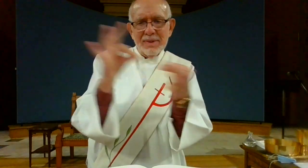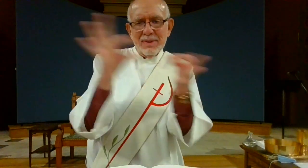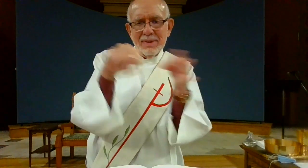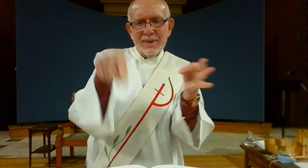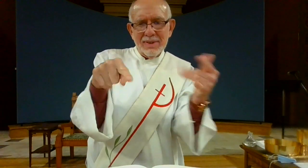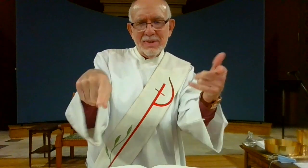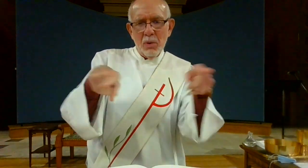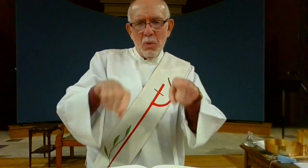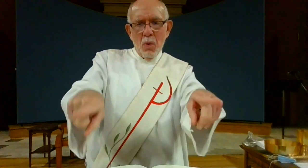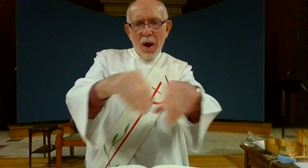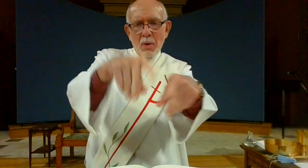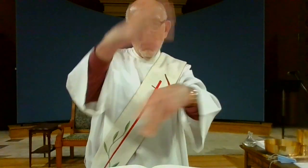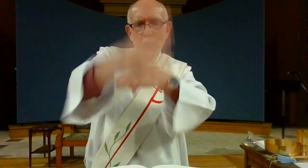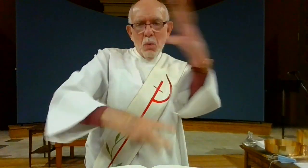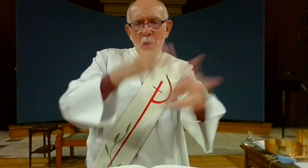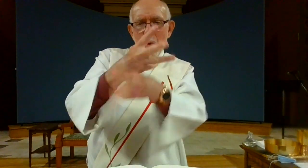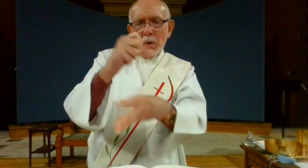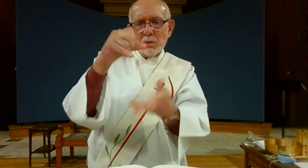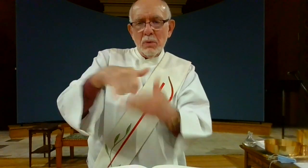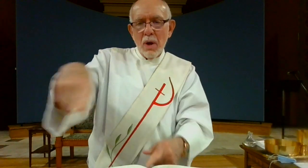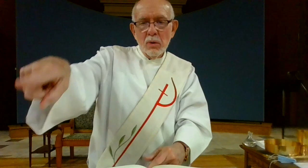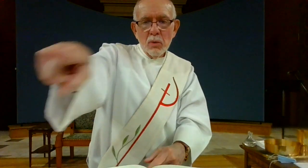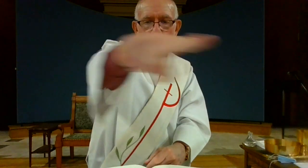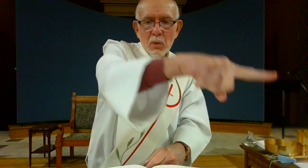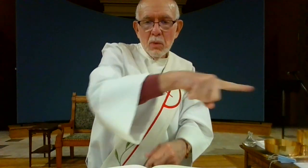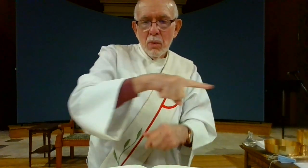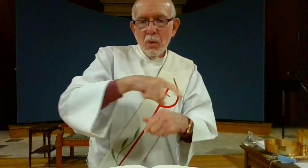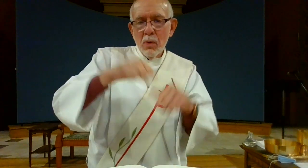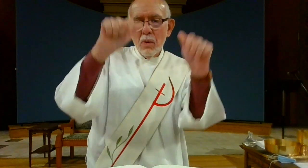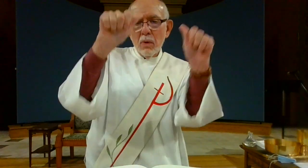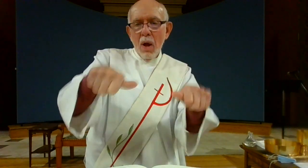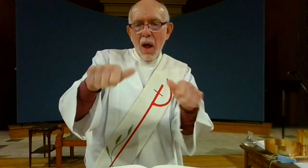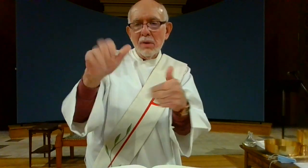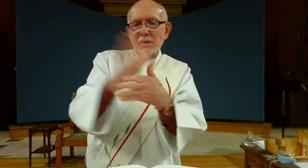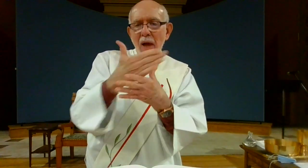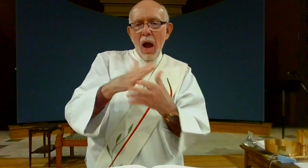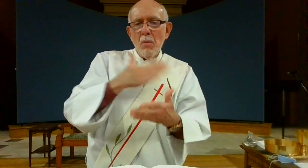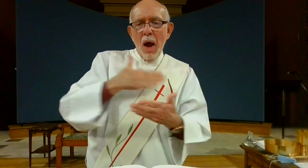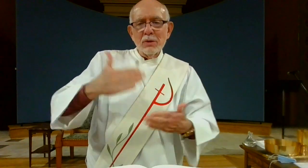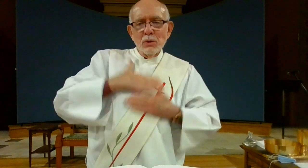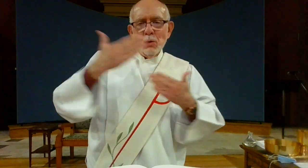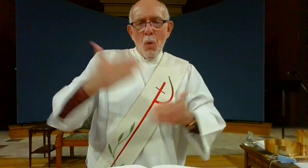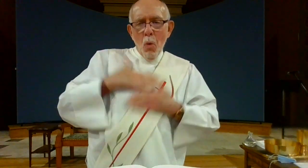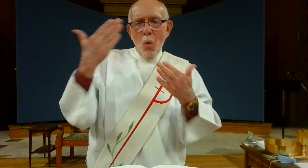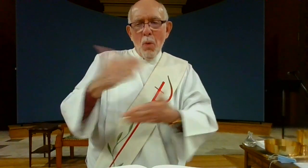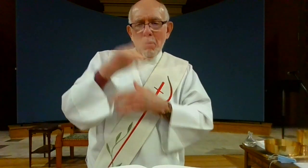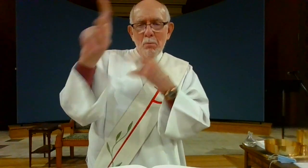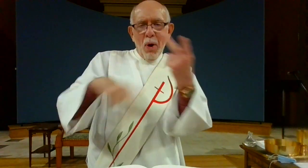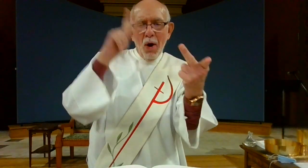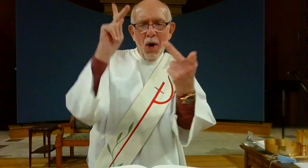I speak this in the world so that they may share my joy completely